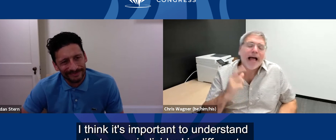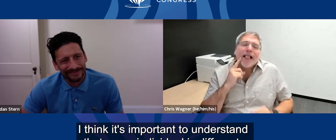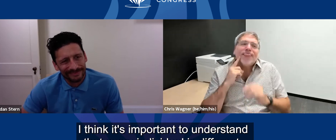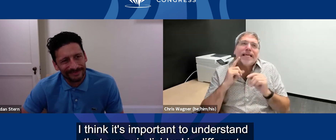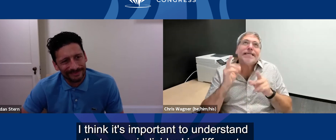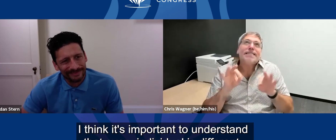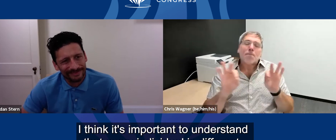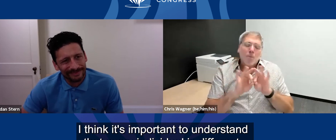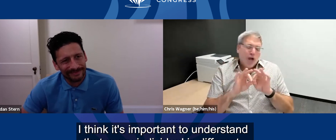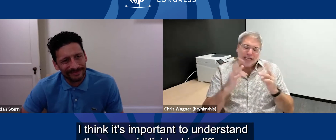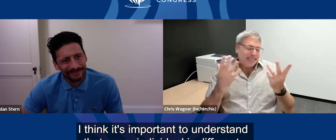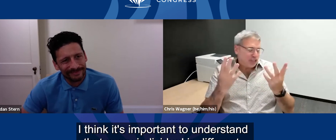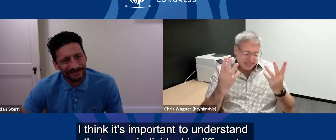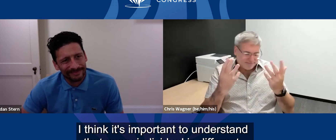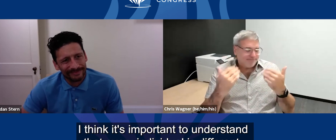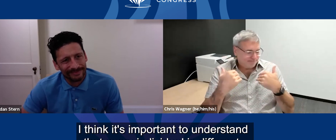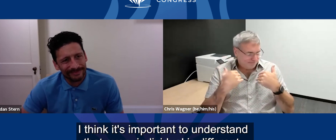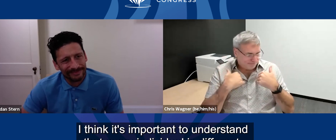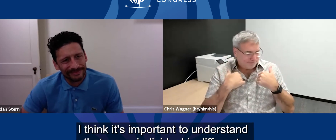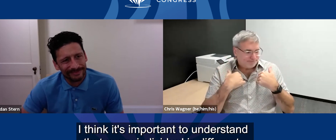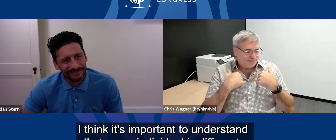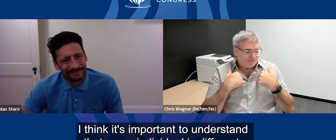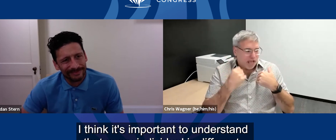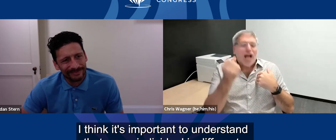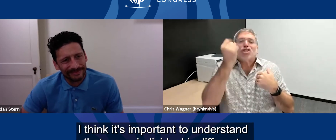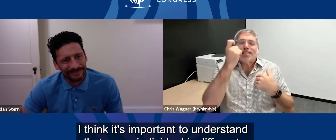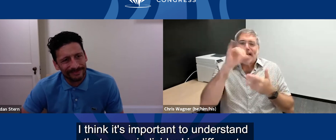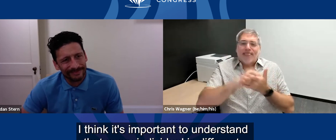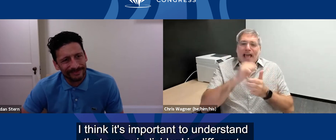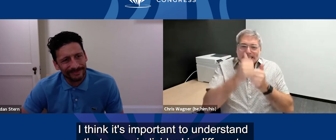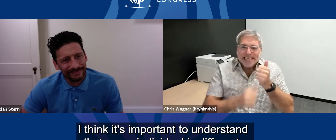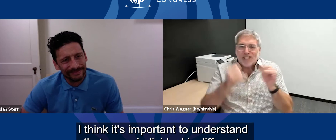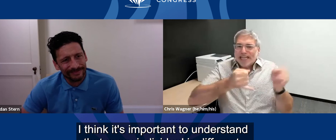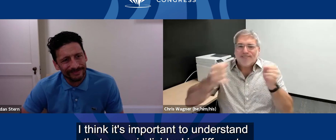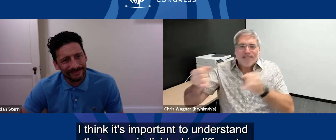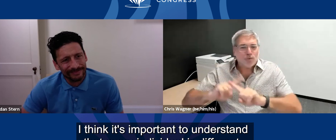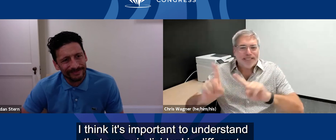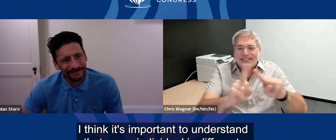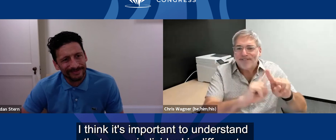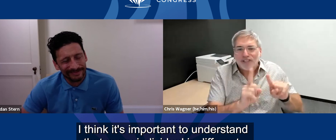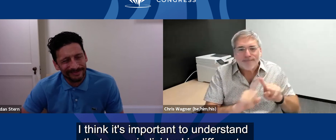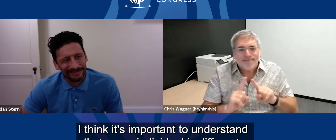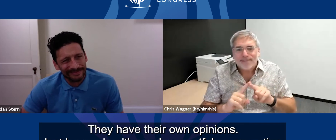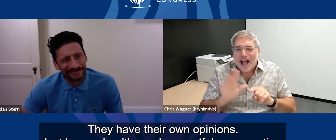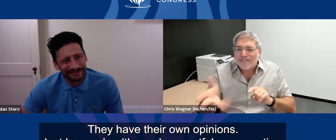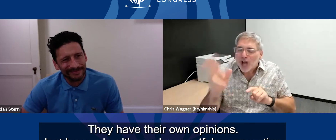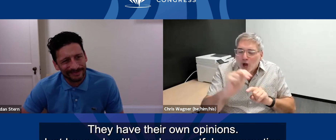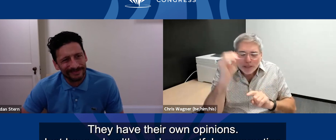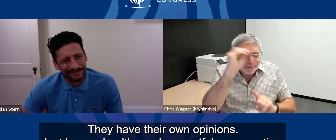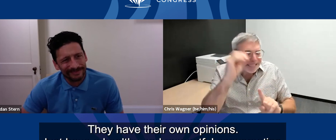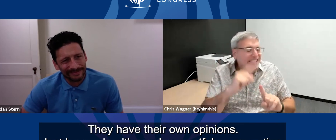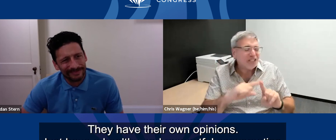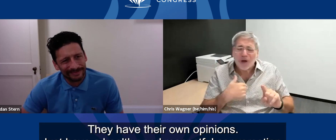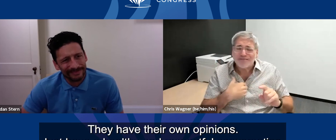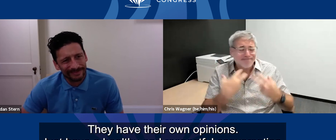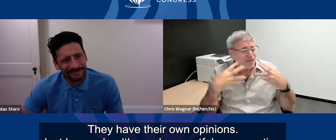Whether we like it or not, I think it's important to understand that every individual is different. They have